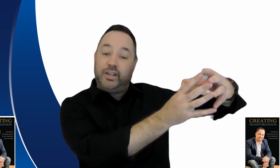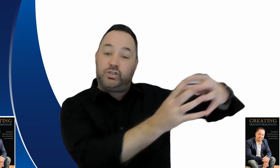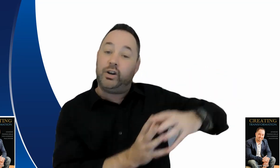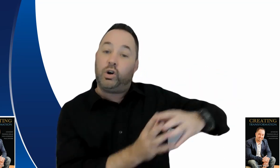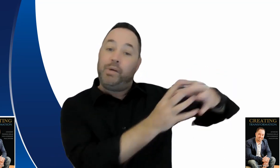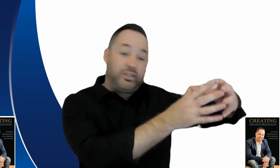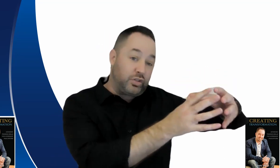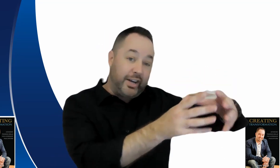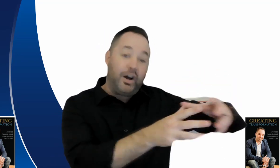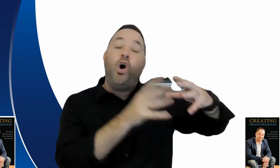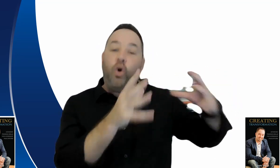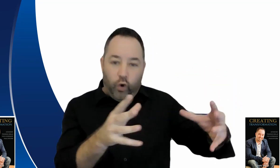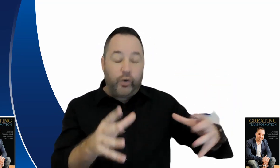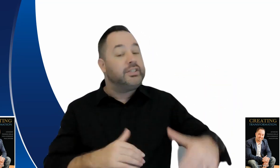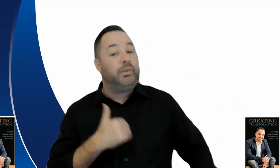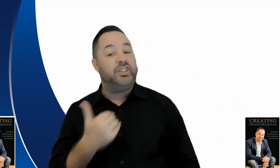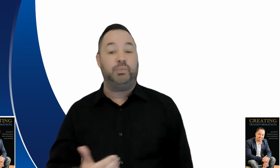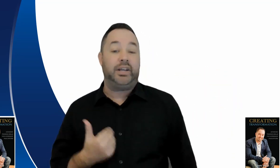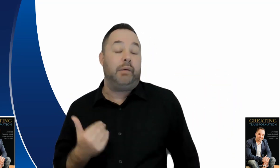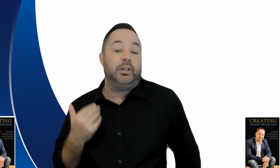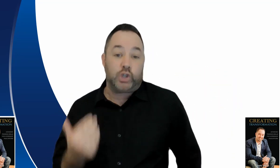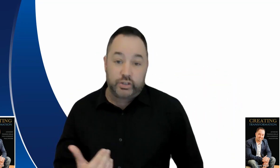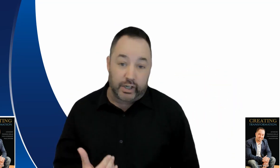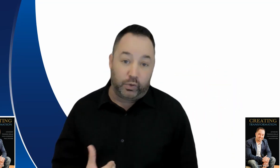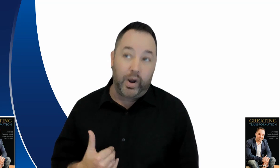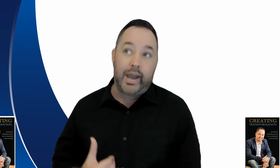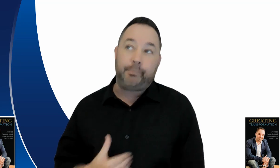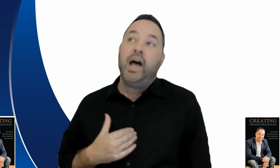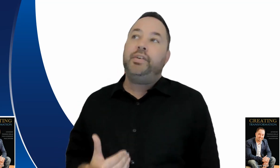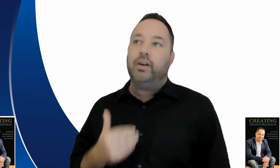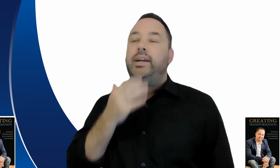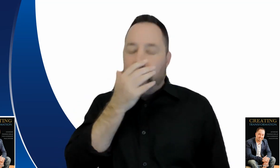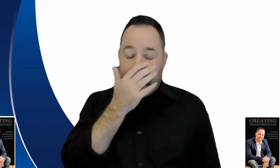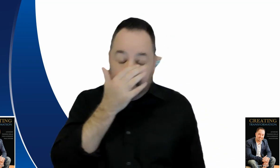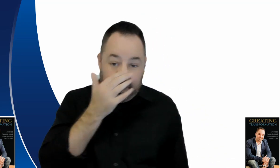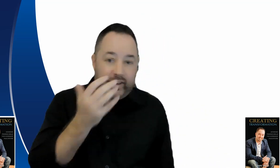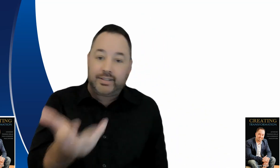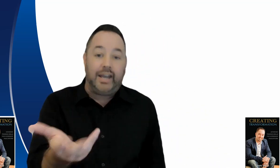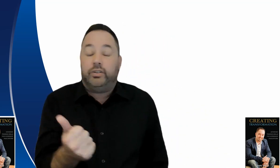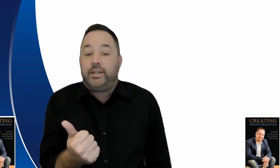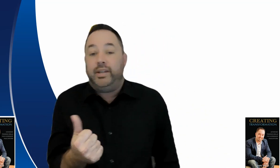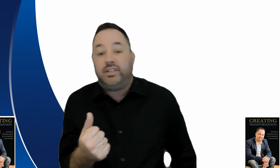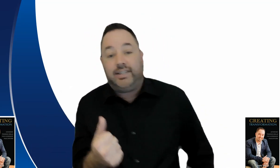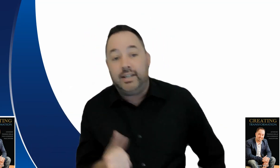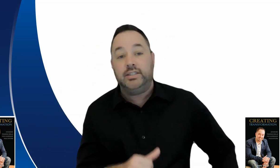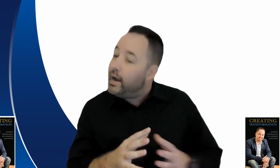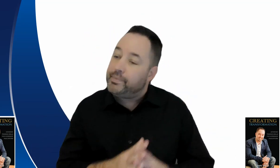advanced trainer or a master trainer or someone that's becoming so self-aware that you're like oh yeah i'm going to take on some of these ideas yeah